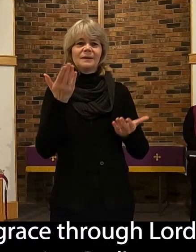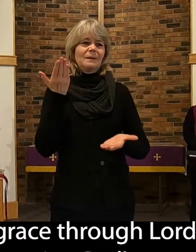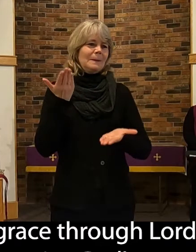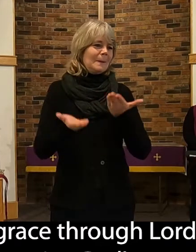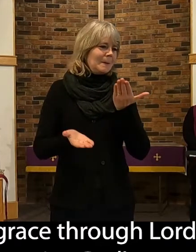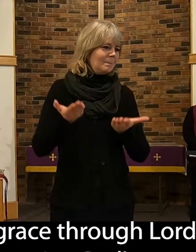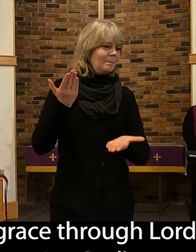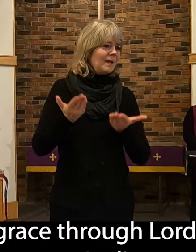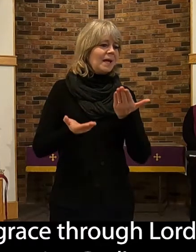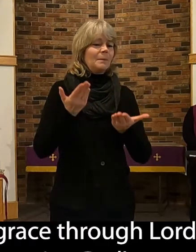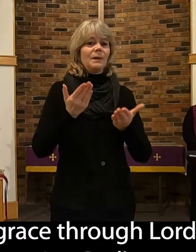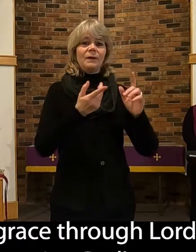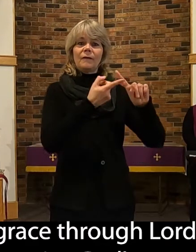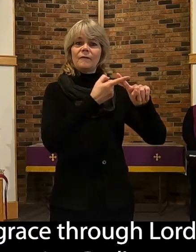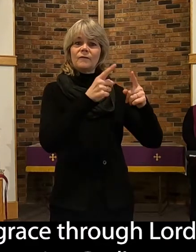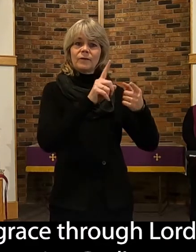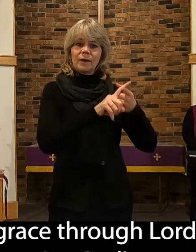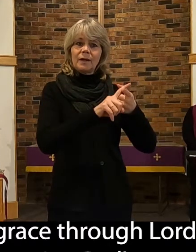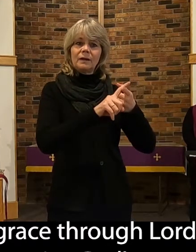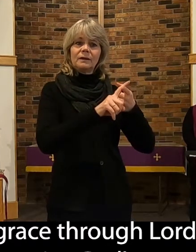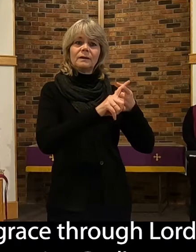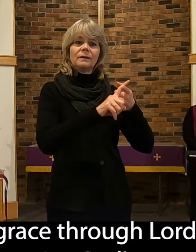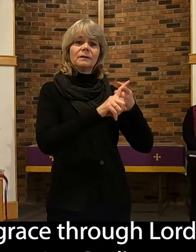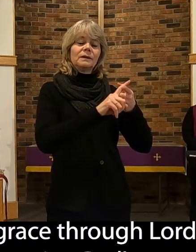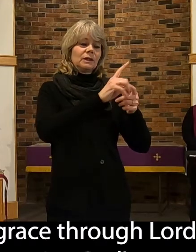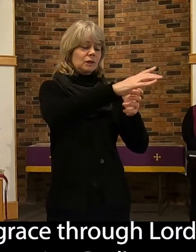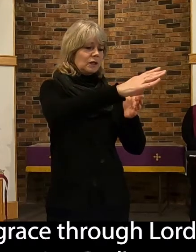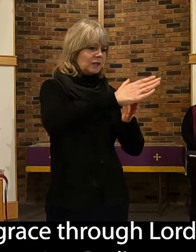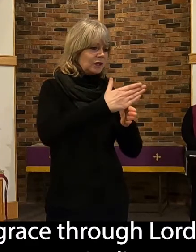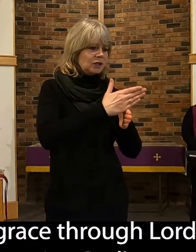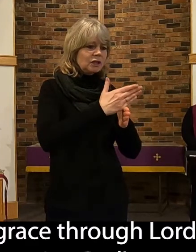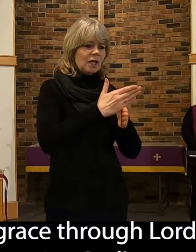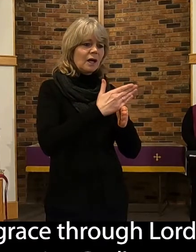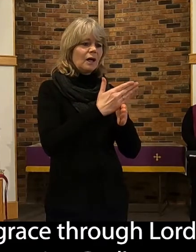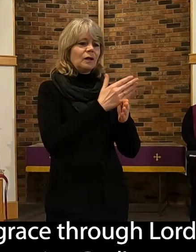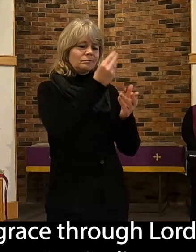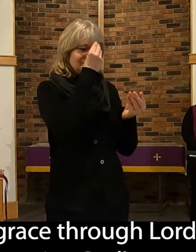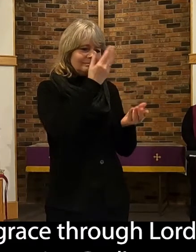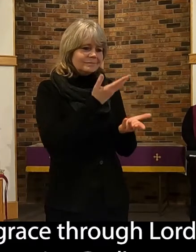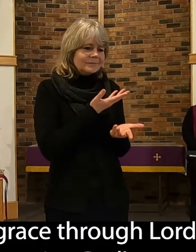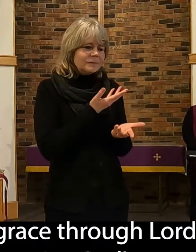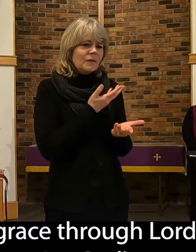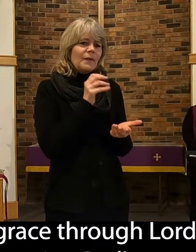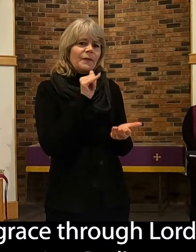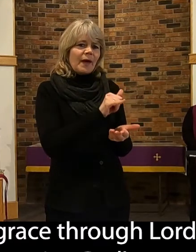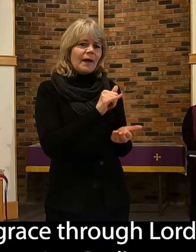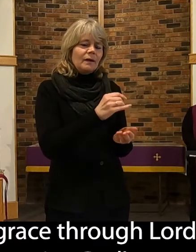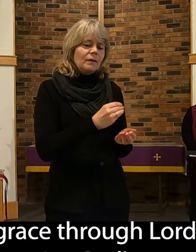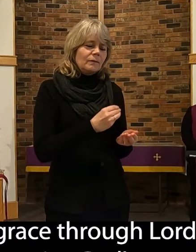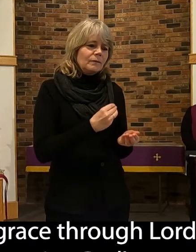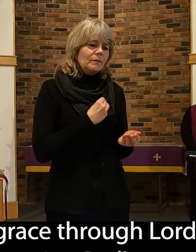a friend has shared with you. Maybe in that moment, you experience God's grace.